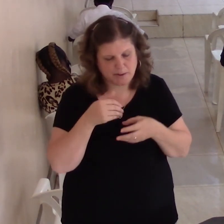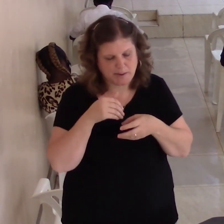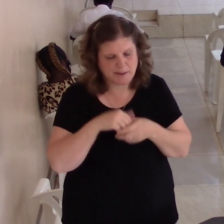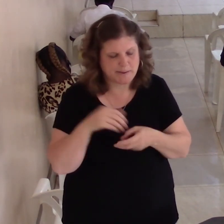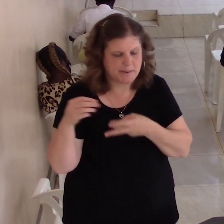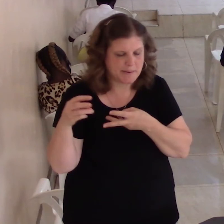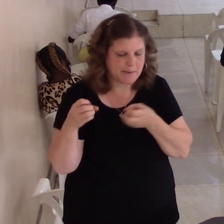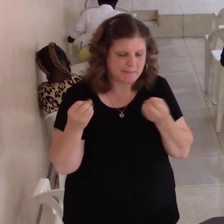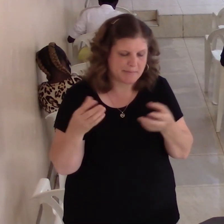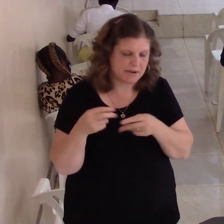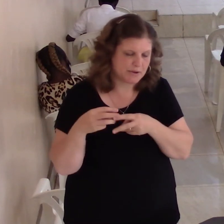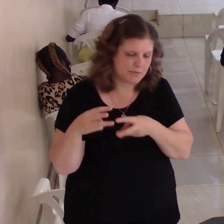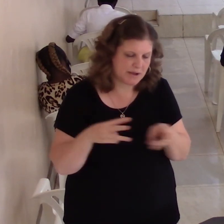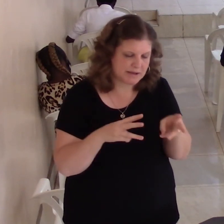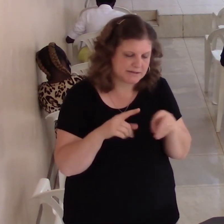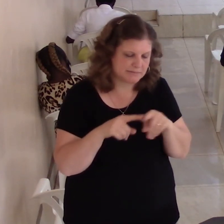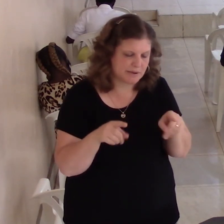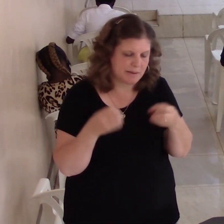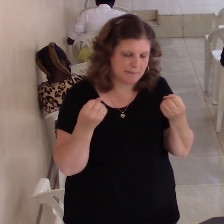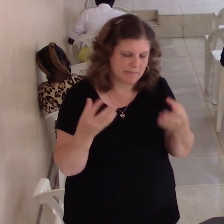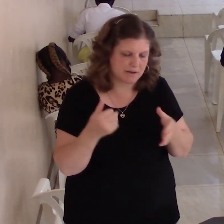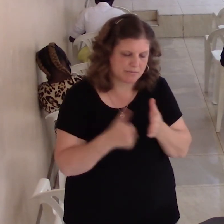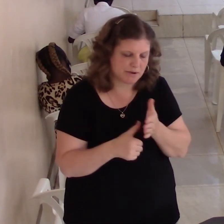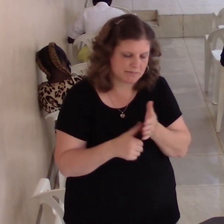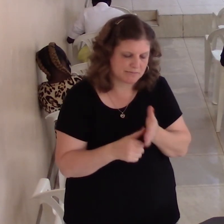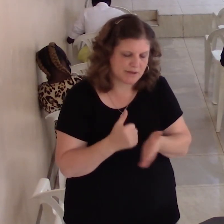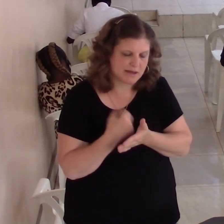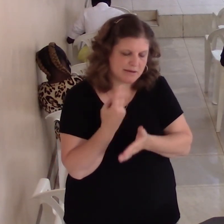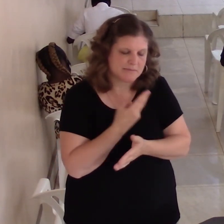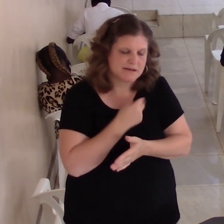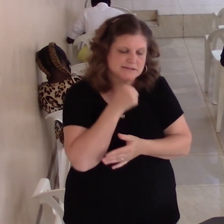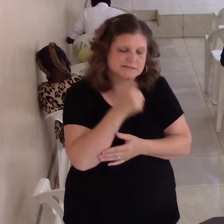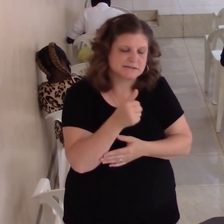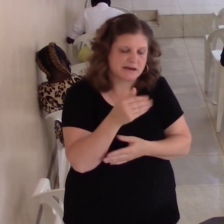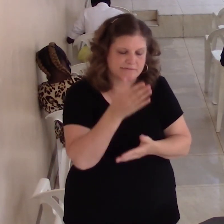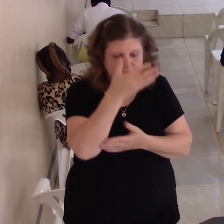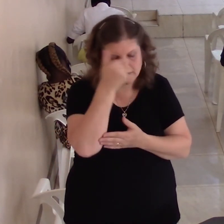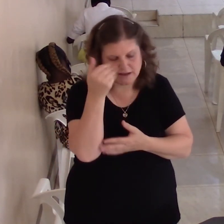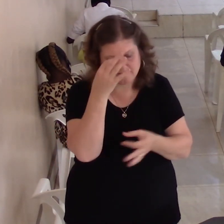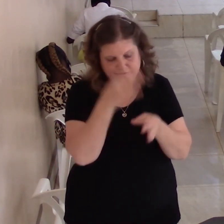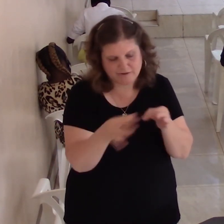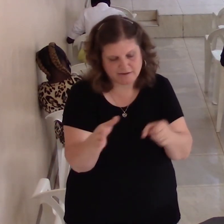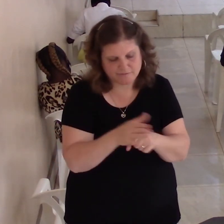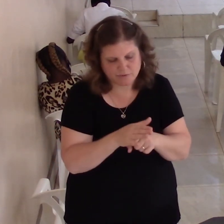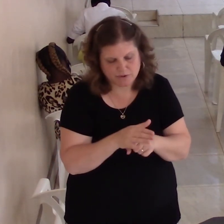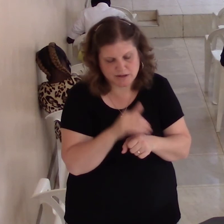struggles help us not to forgive your faithfulness voice help us not to forgive your goodness